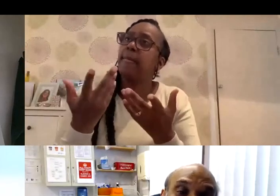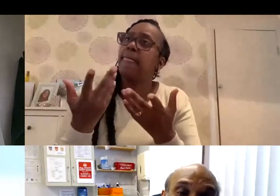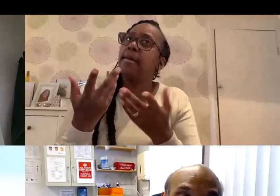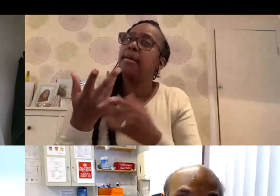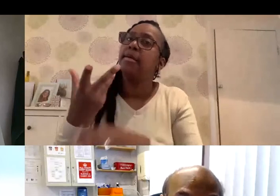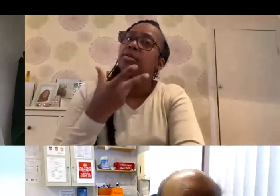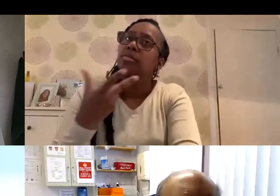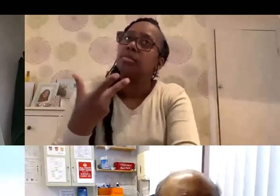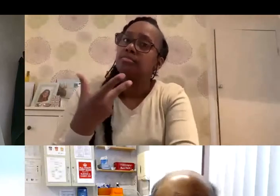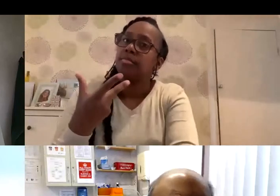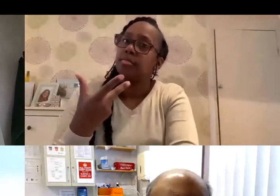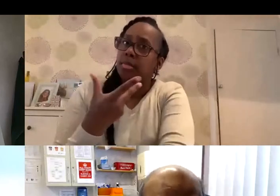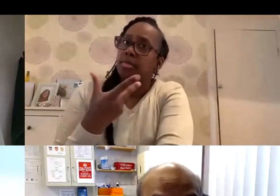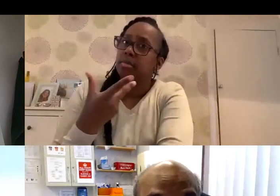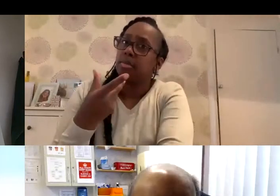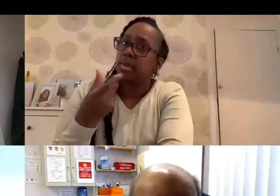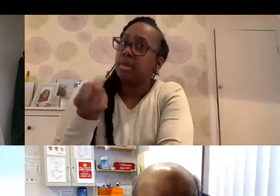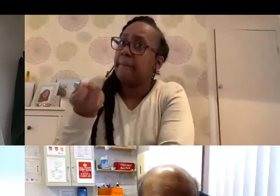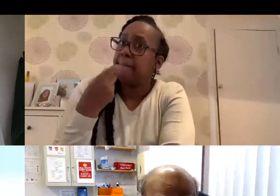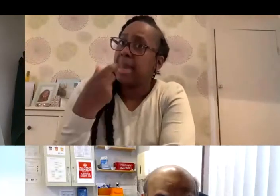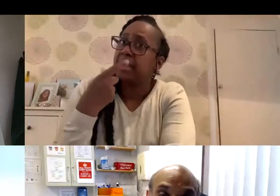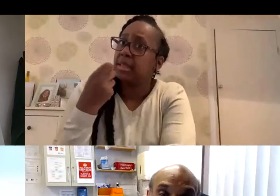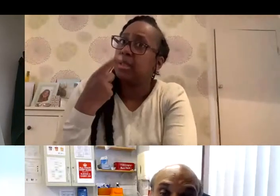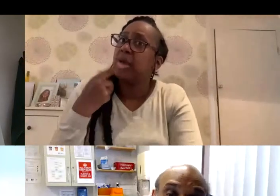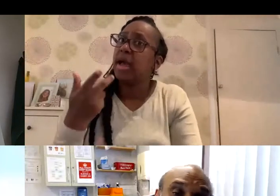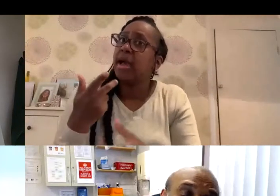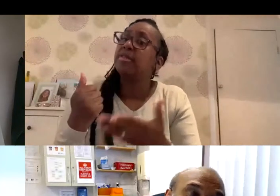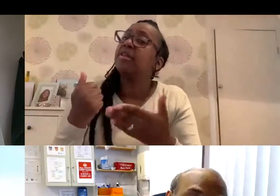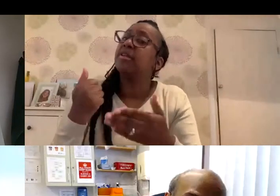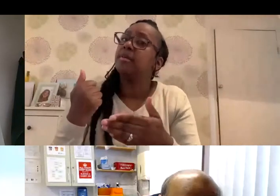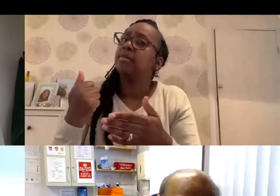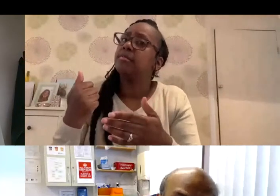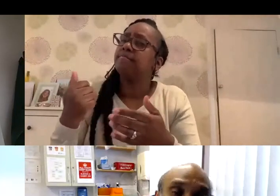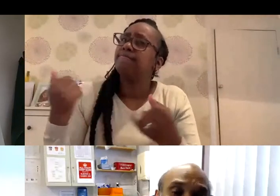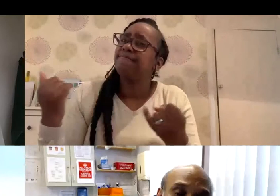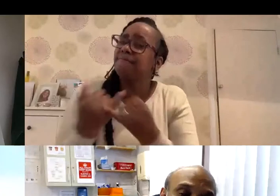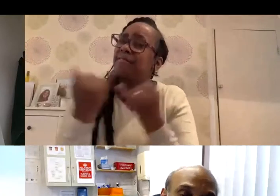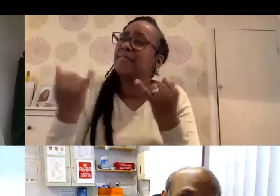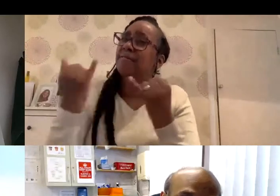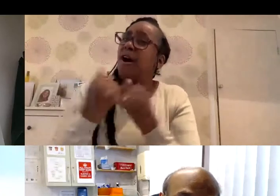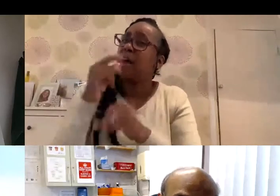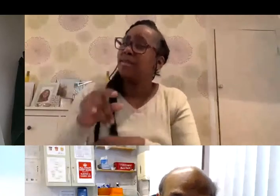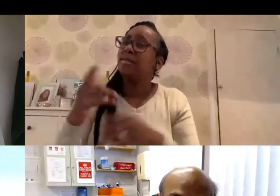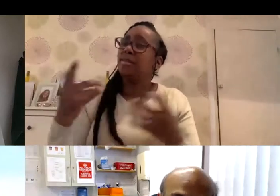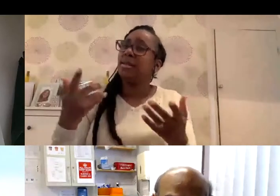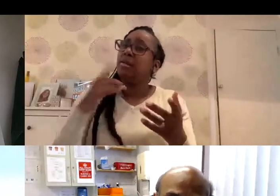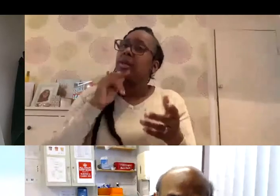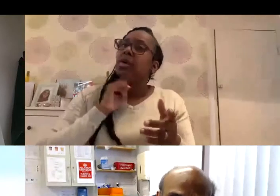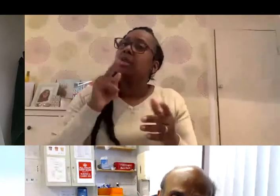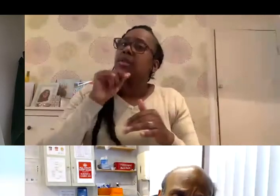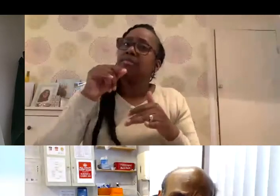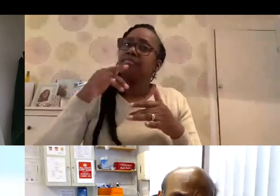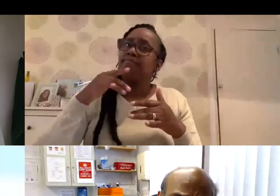their body's ability to fight is diminished. So, we have been immunizing. I have seen people